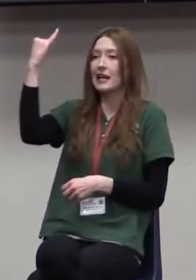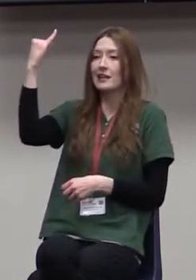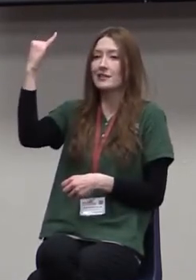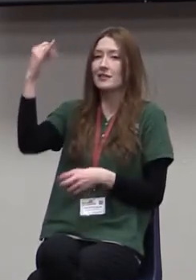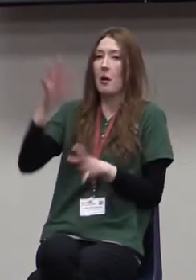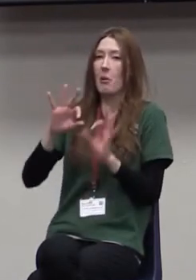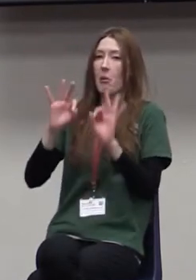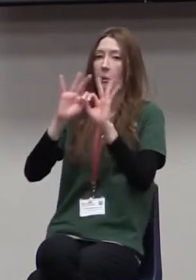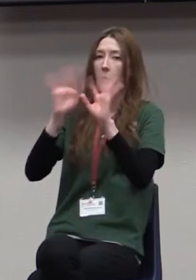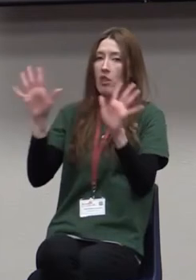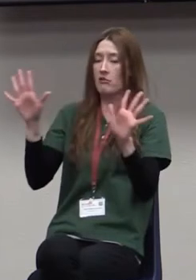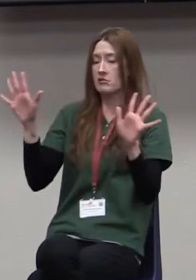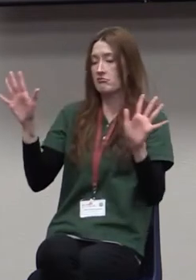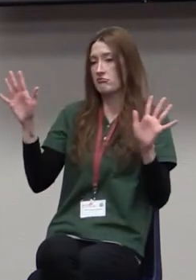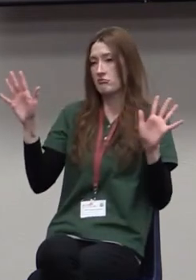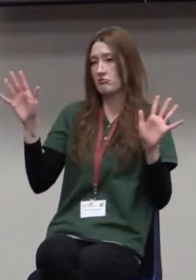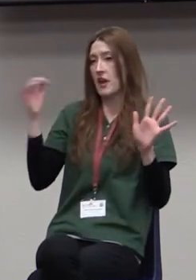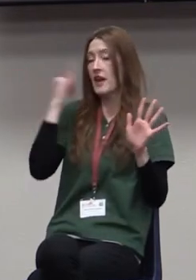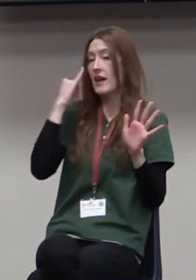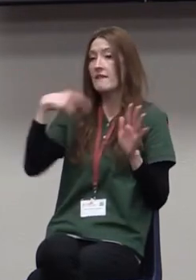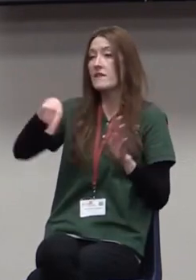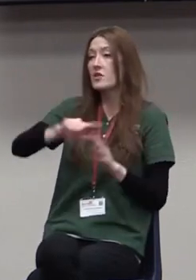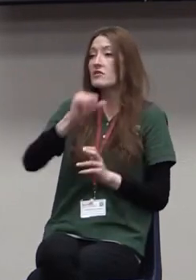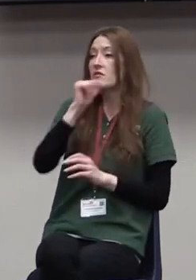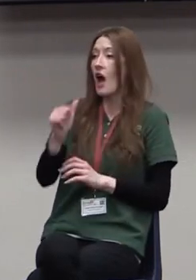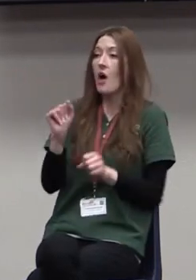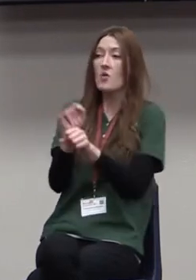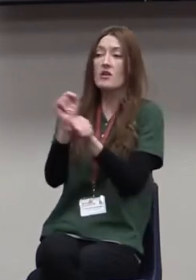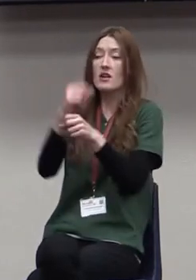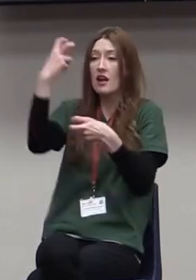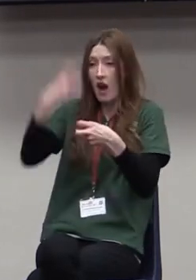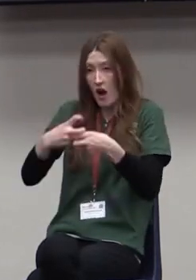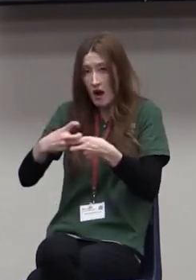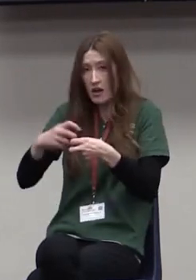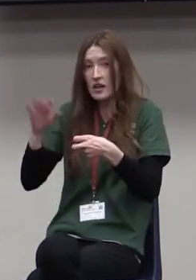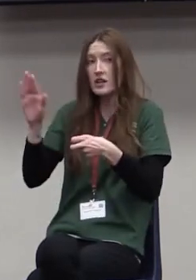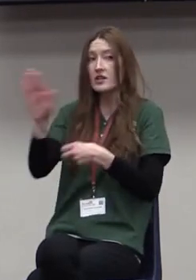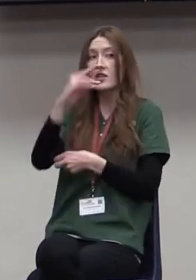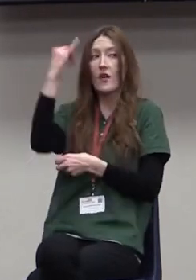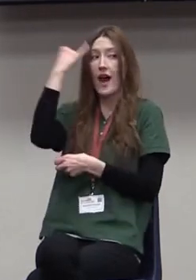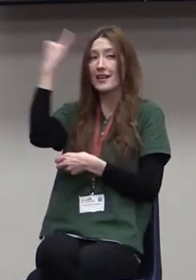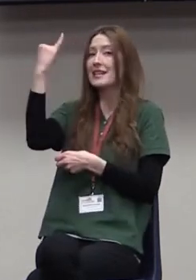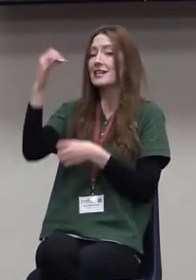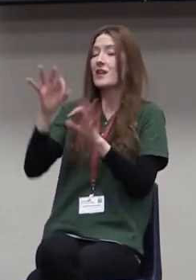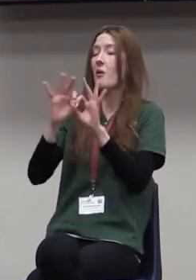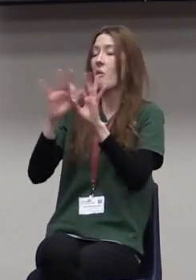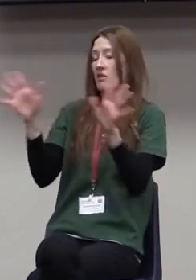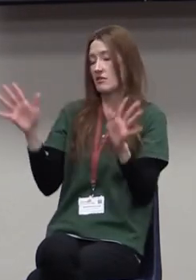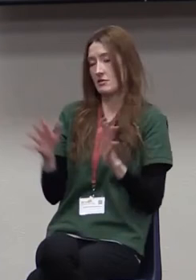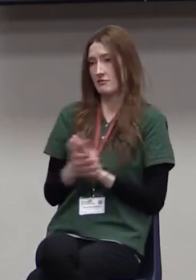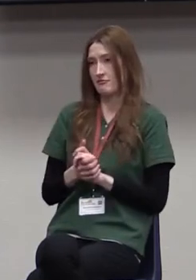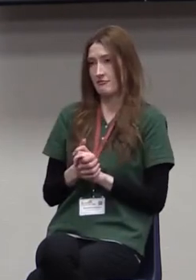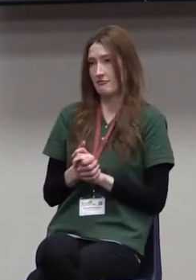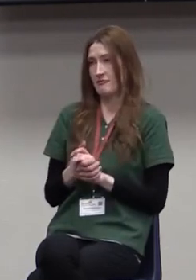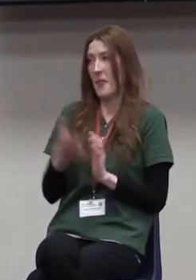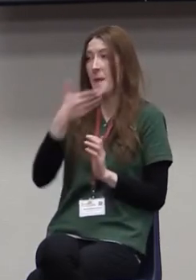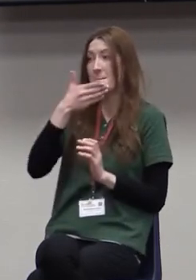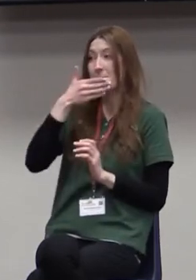Isn't that interesting? If you're not working hard, ideas are worthless. And then he said, the best ideas